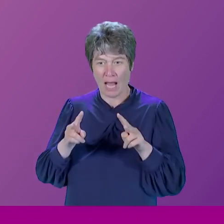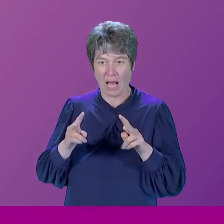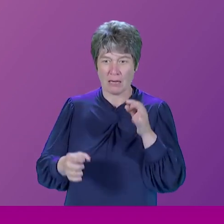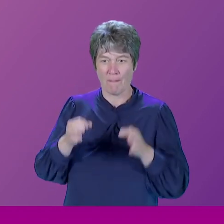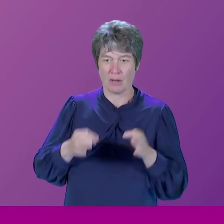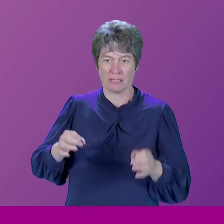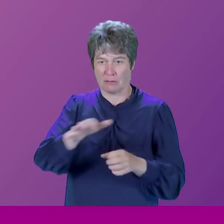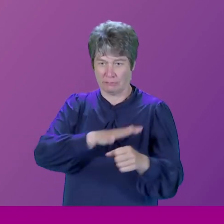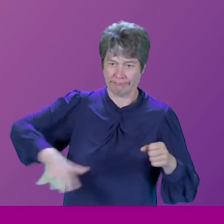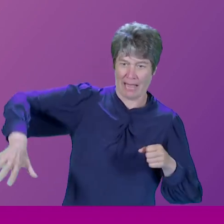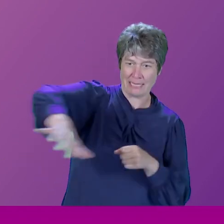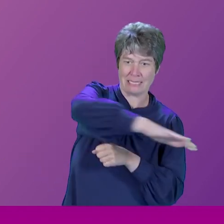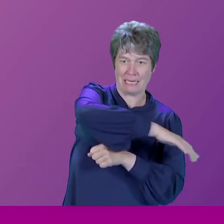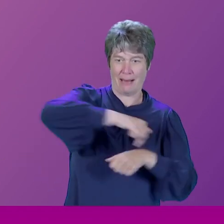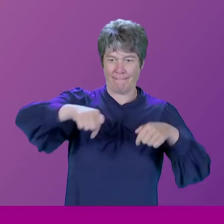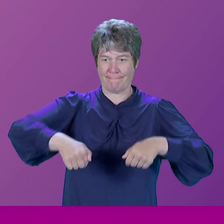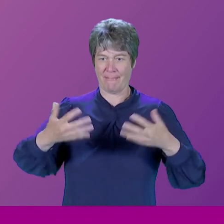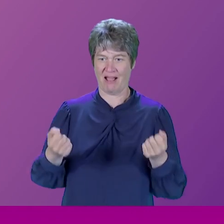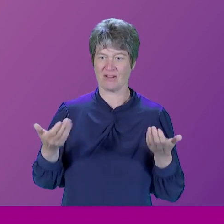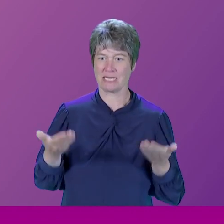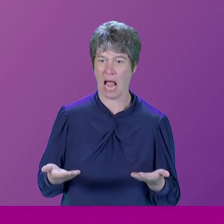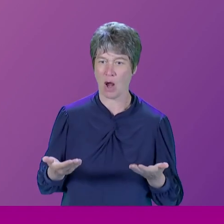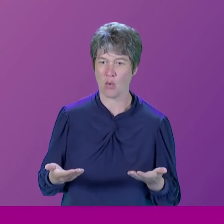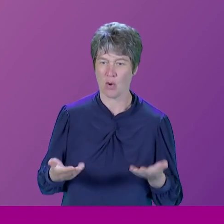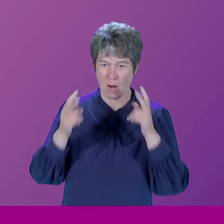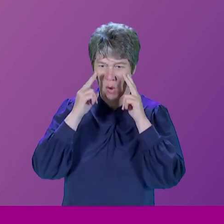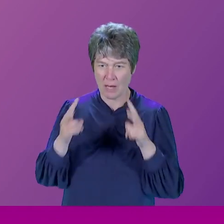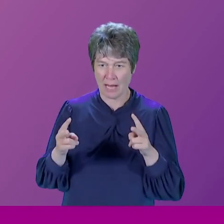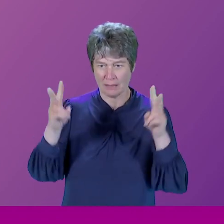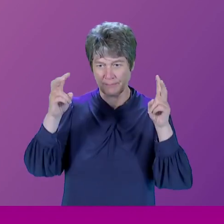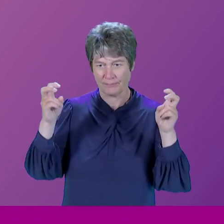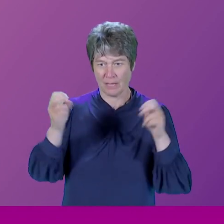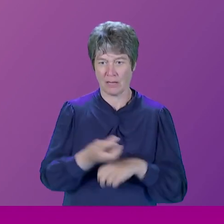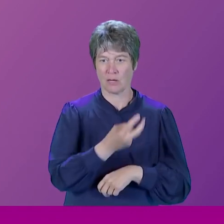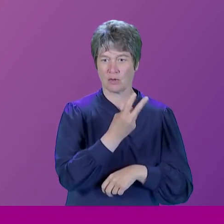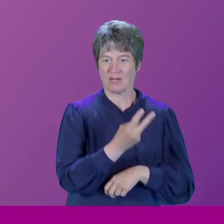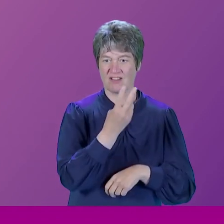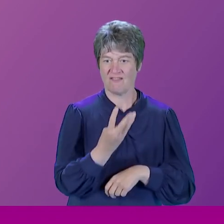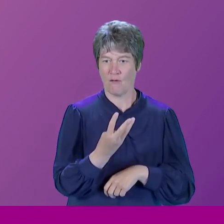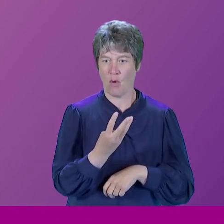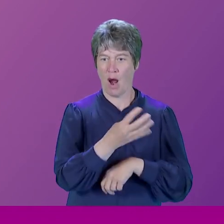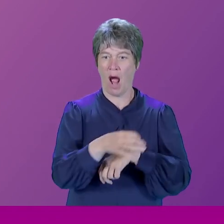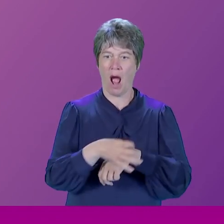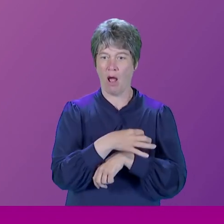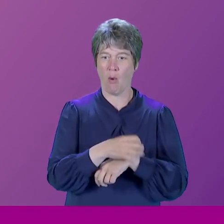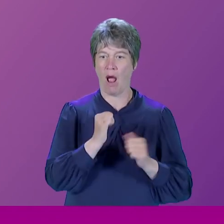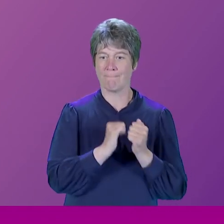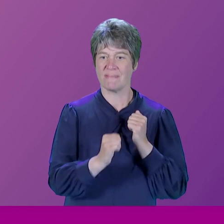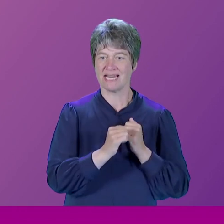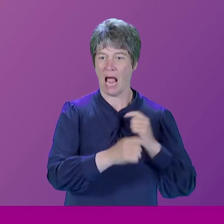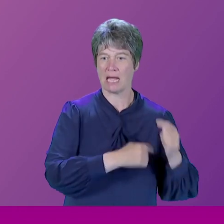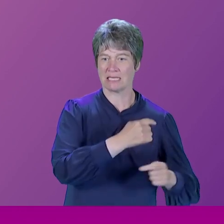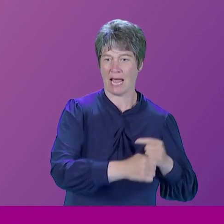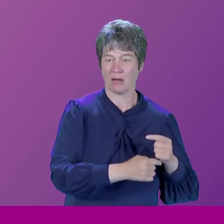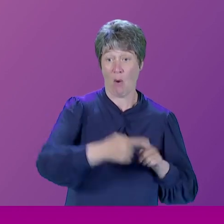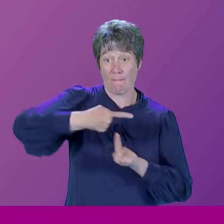of, in the context of the 24-hour media cycle and the double whammy of social media, could